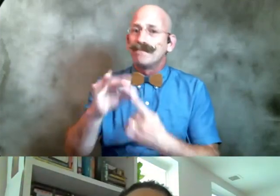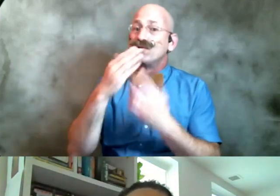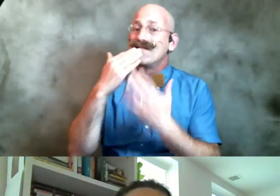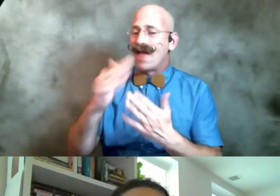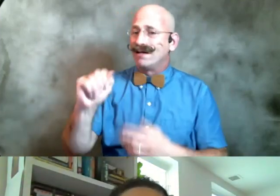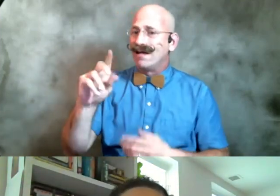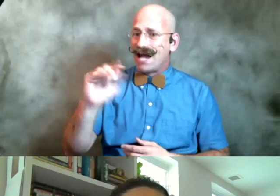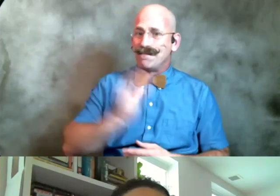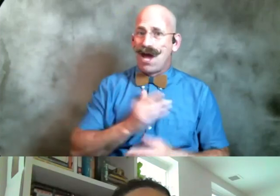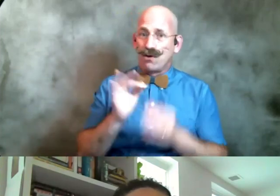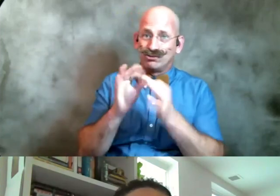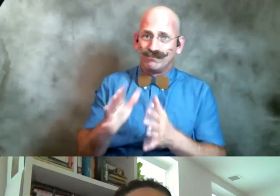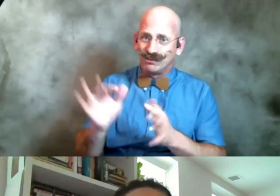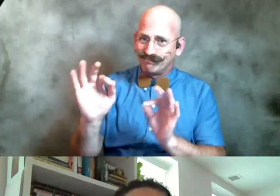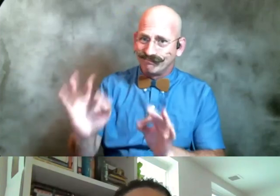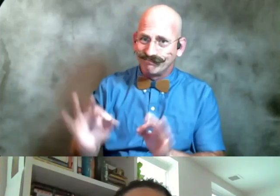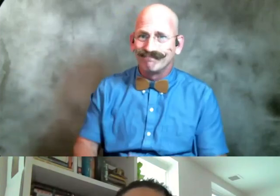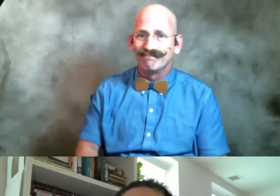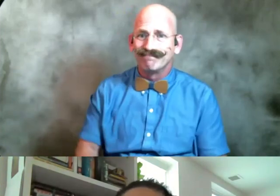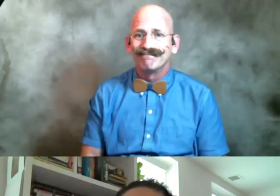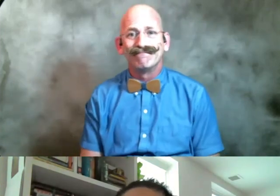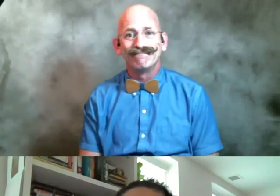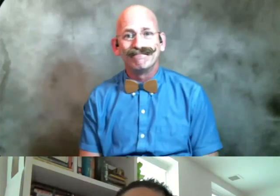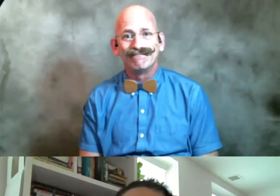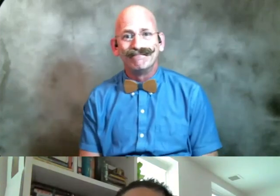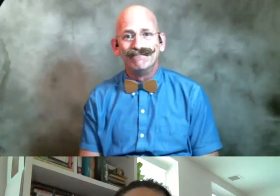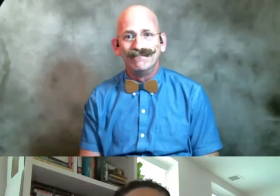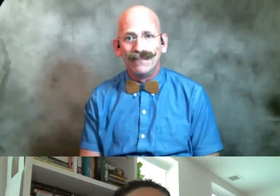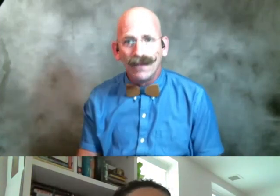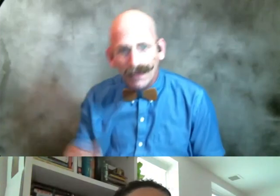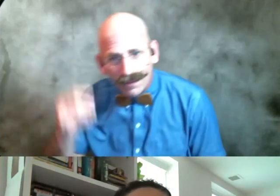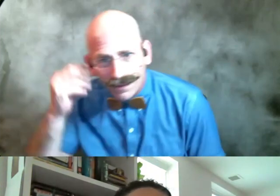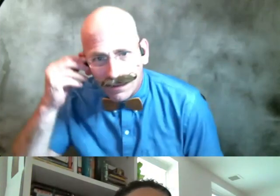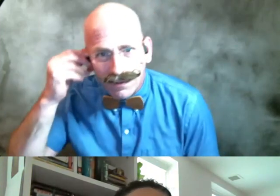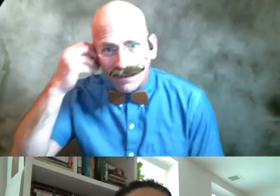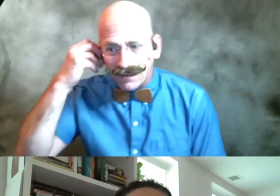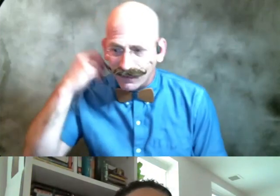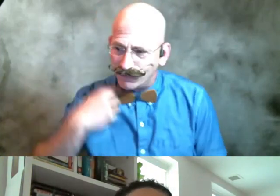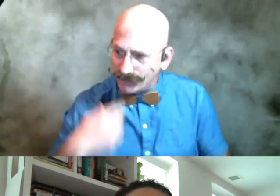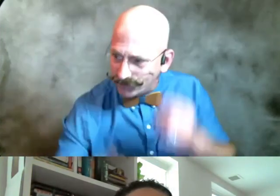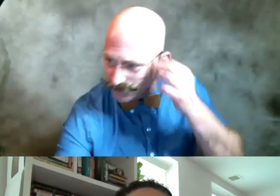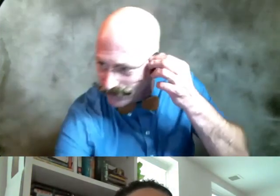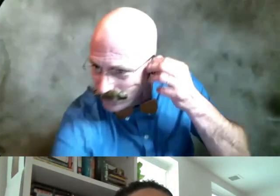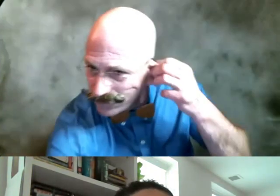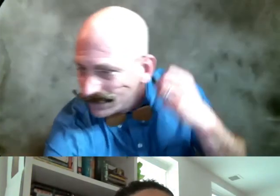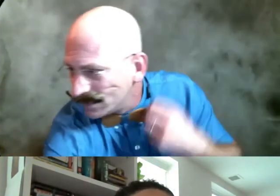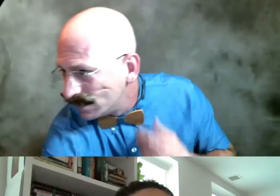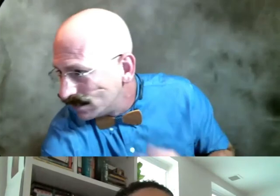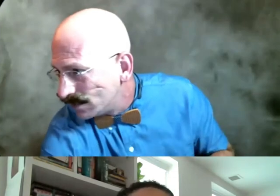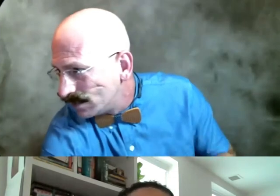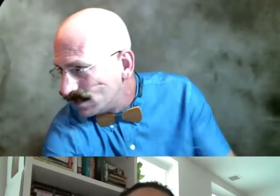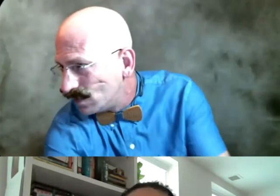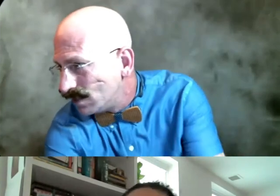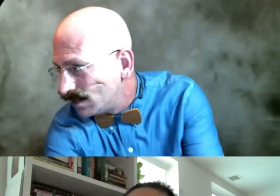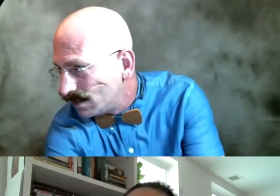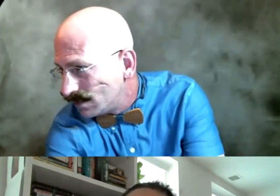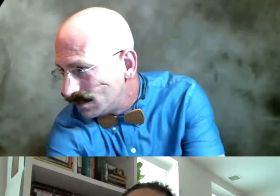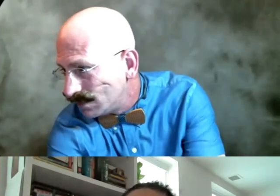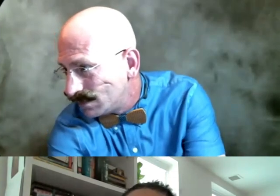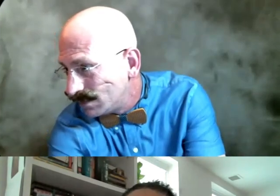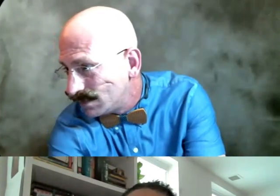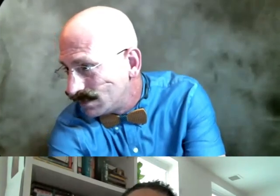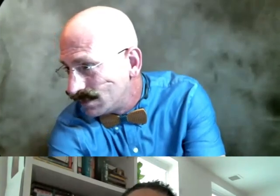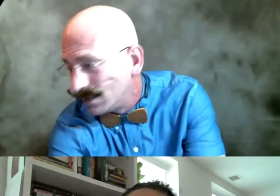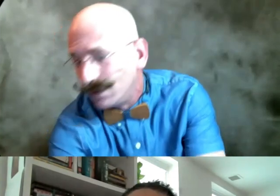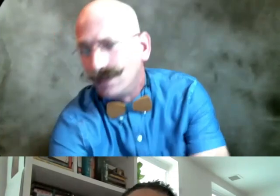interpreter both of those have been great color to this event wonderful well thank you michael i would like to say at this